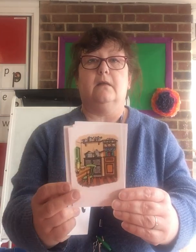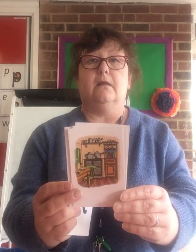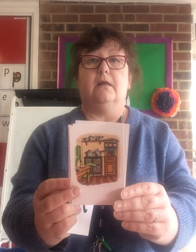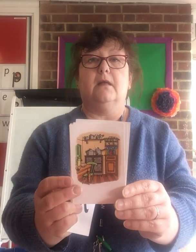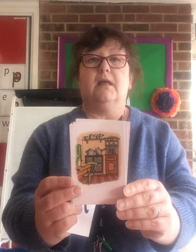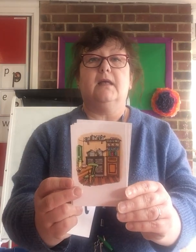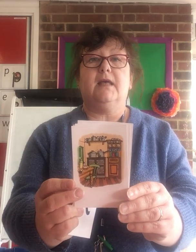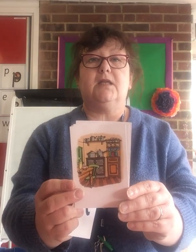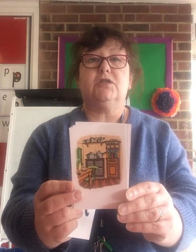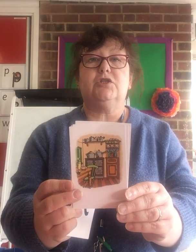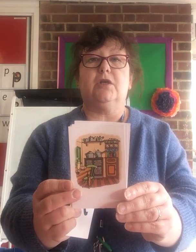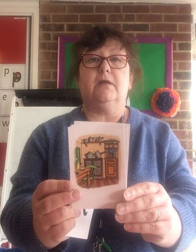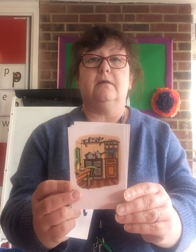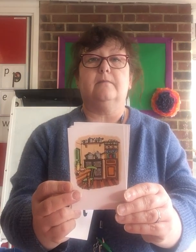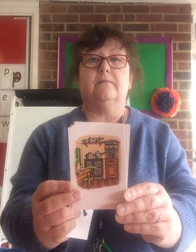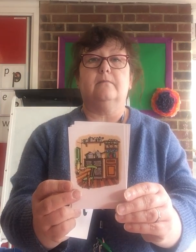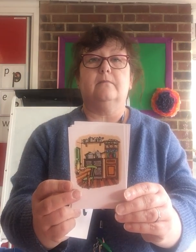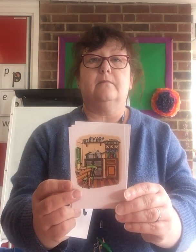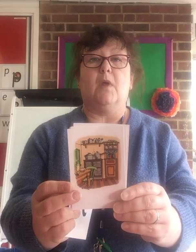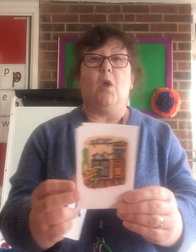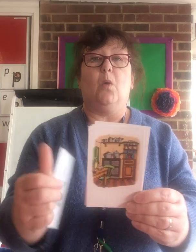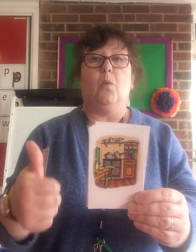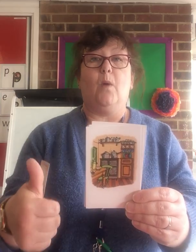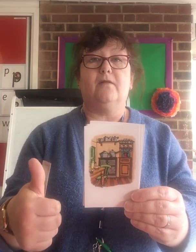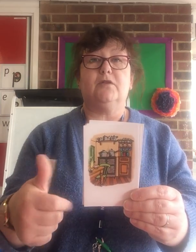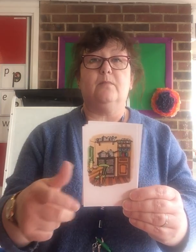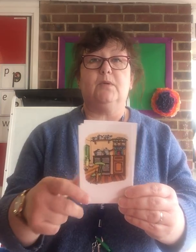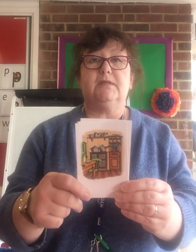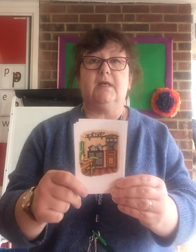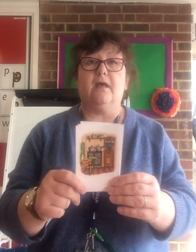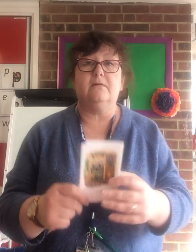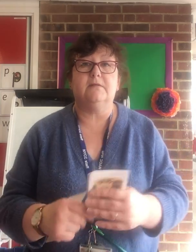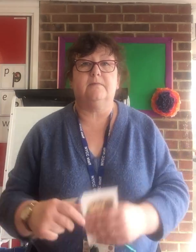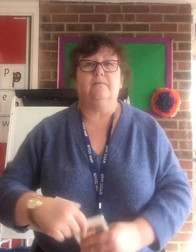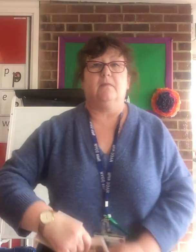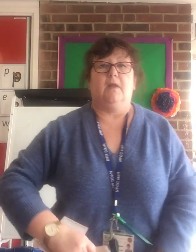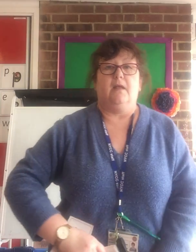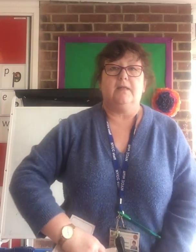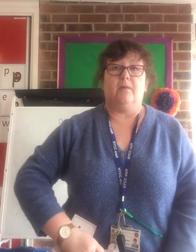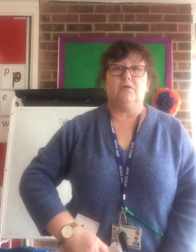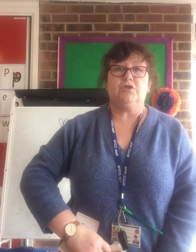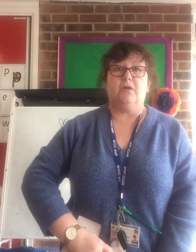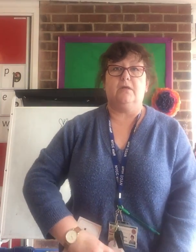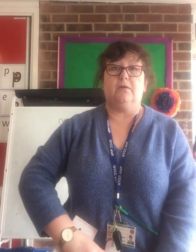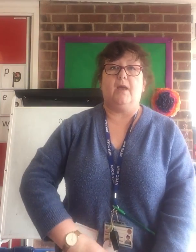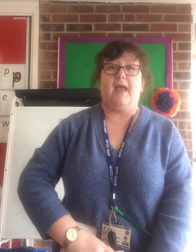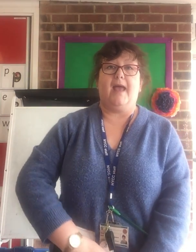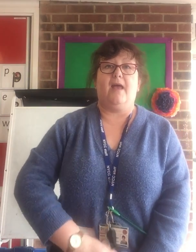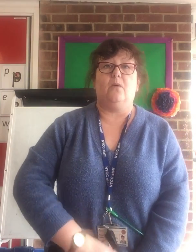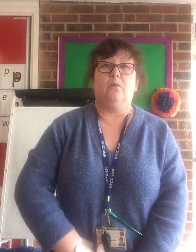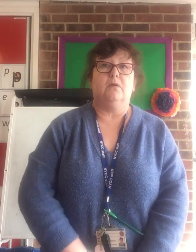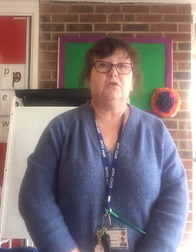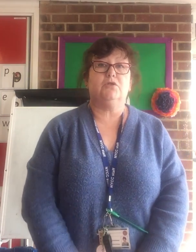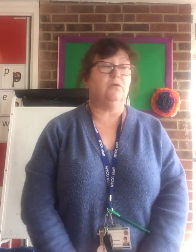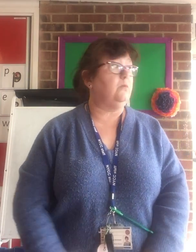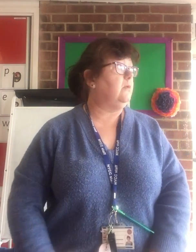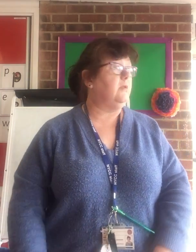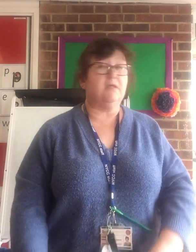Kitchen. Well done boys and girls. Now I'm going to show you how to do the